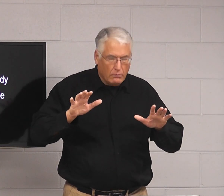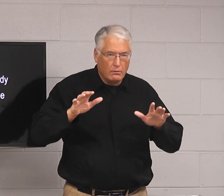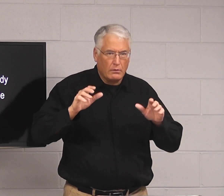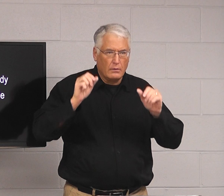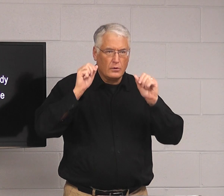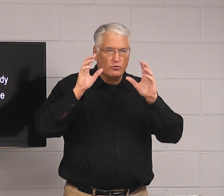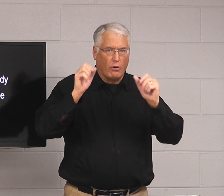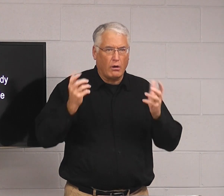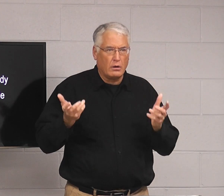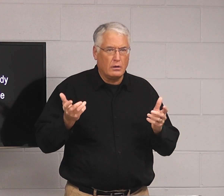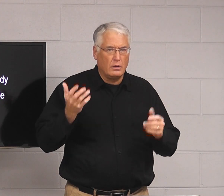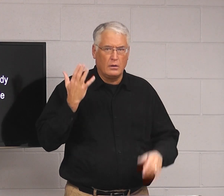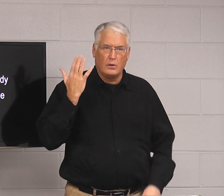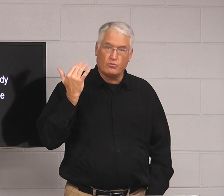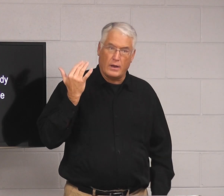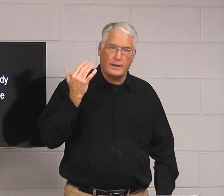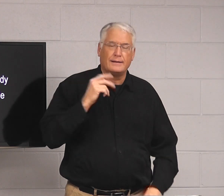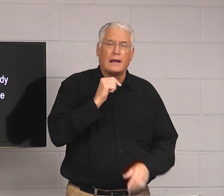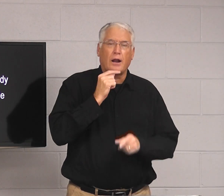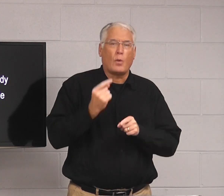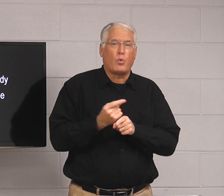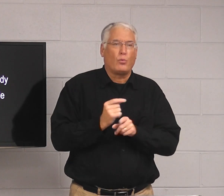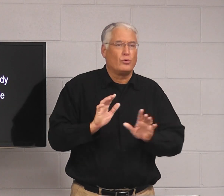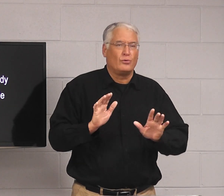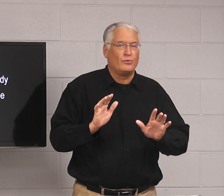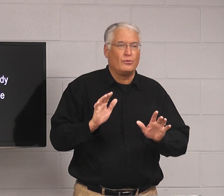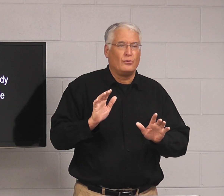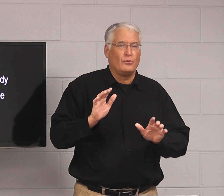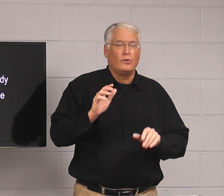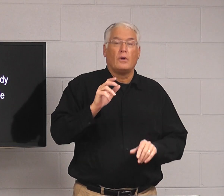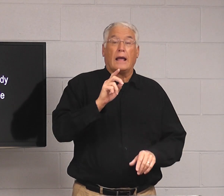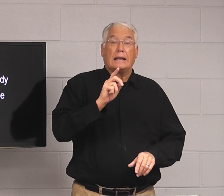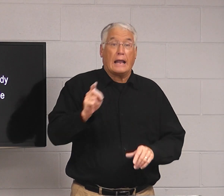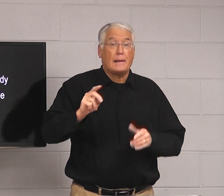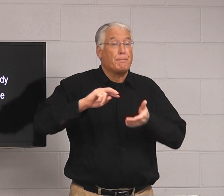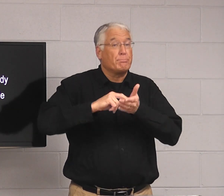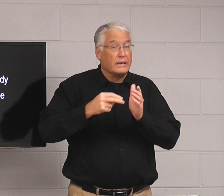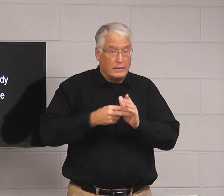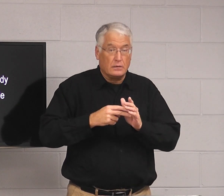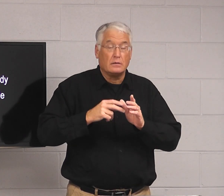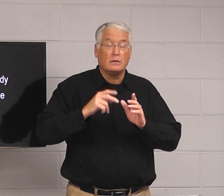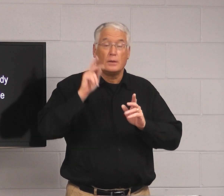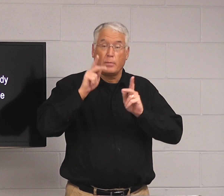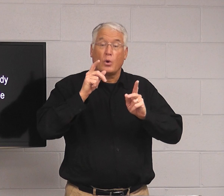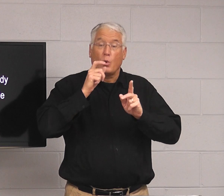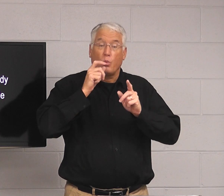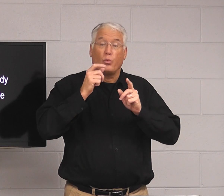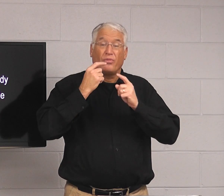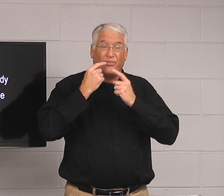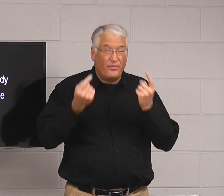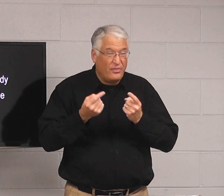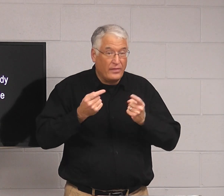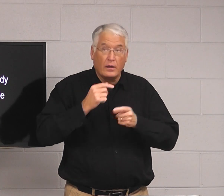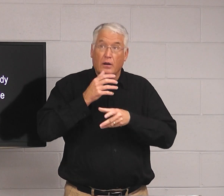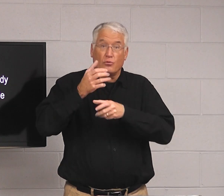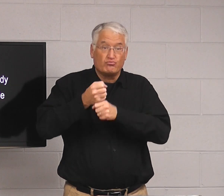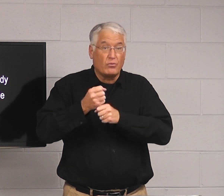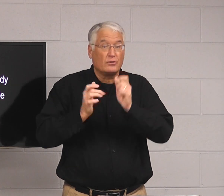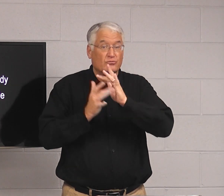And I was shocked they used that word just because it was not appropriate. And that meant that people who were sinning